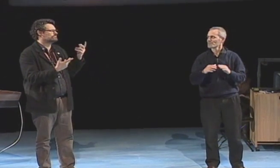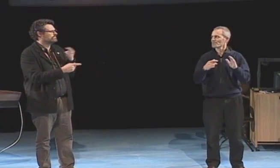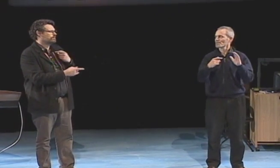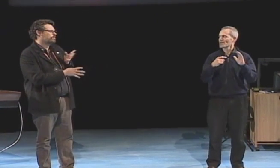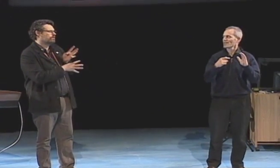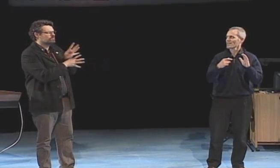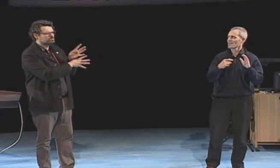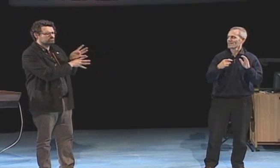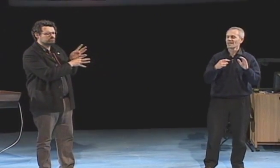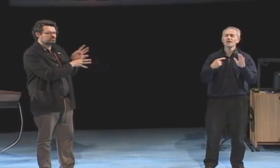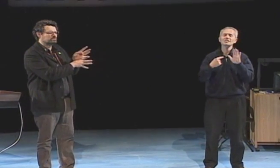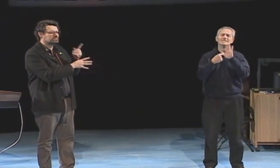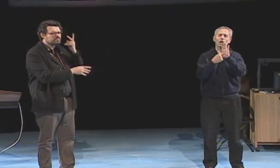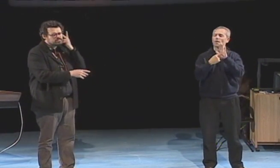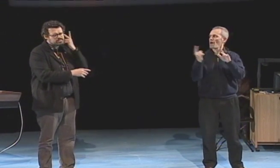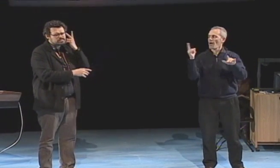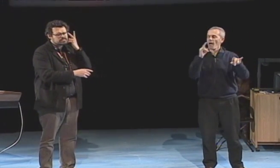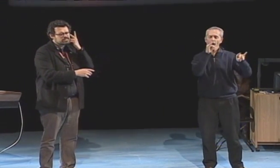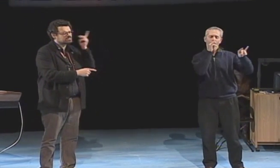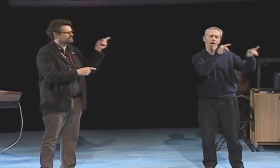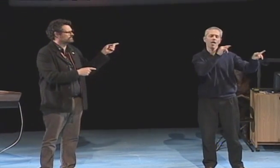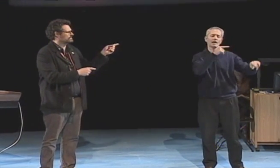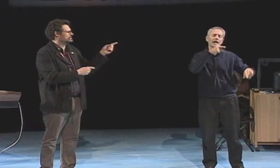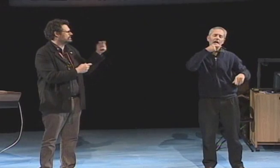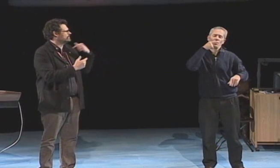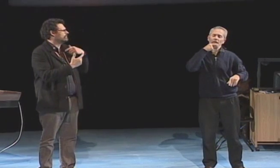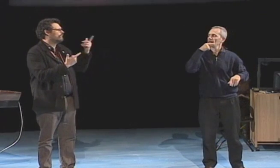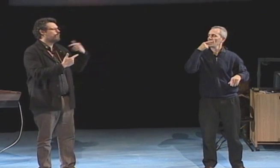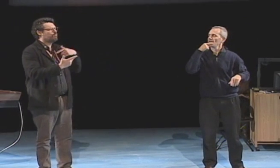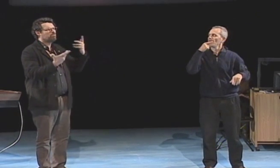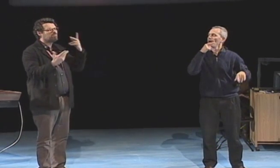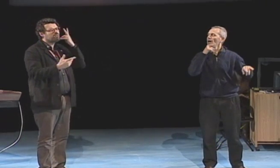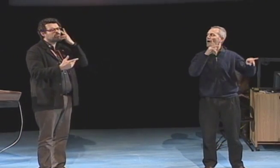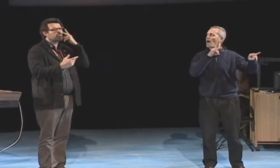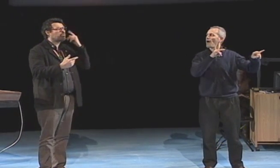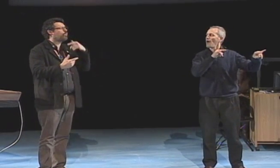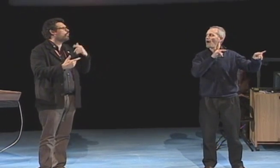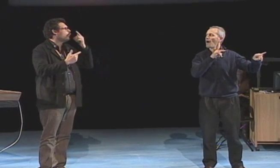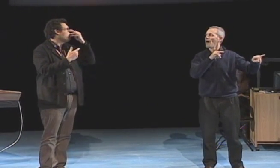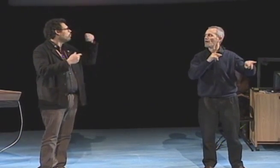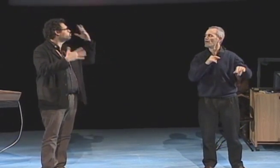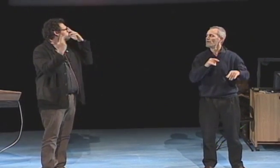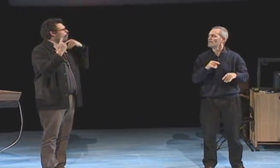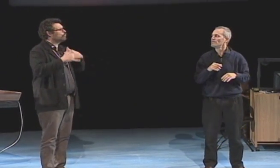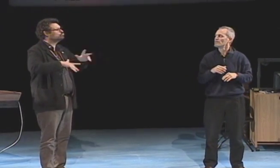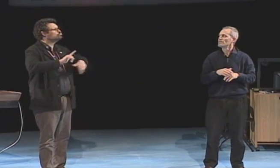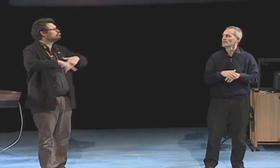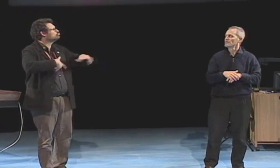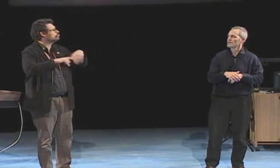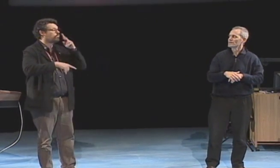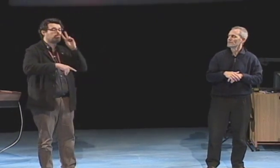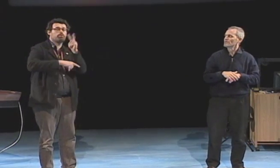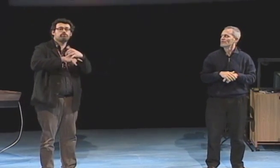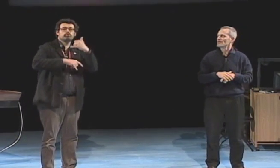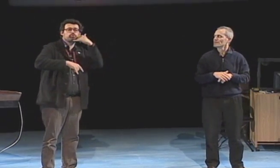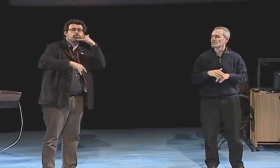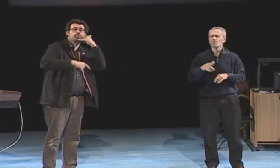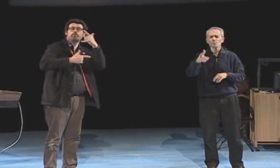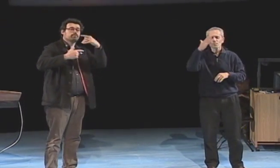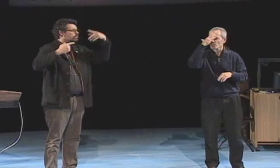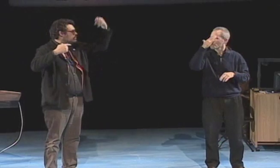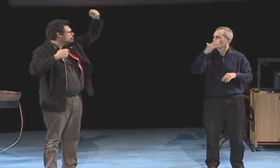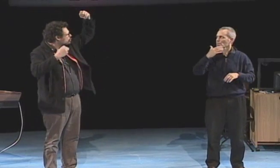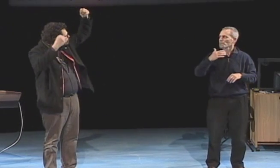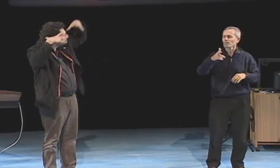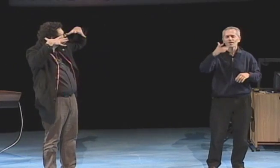My next piece, I wanted to represent the mocking attitude of